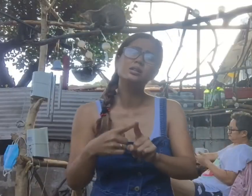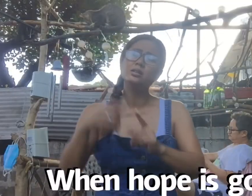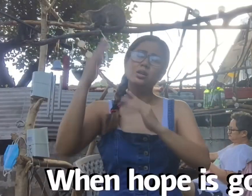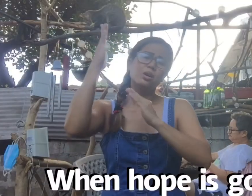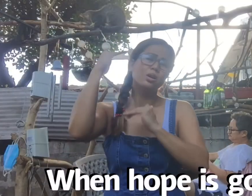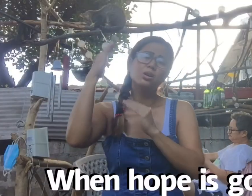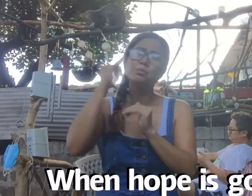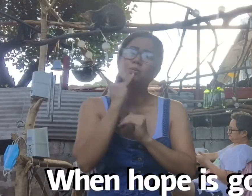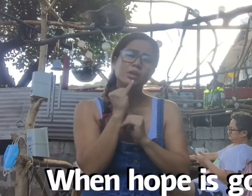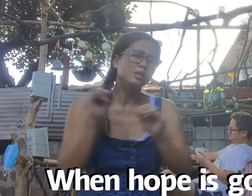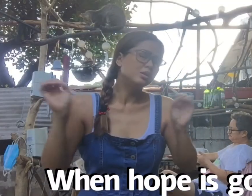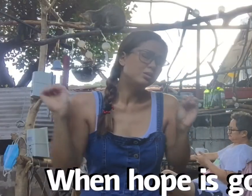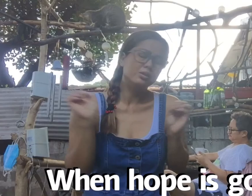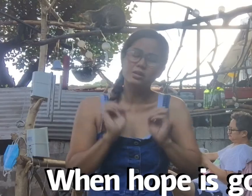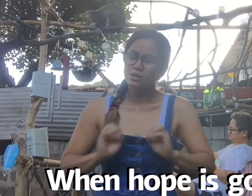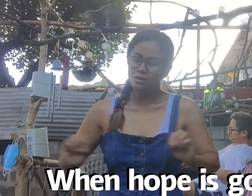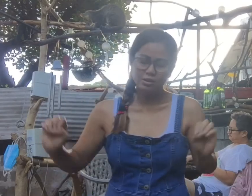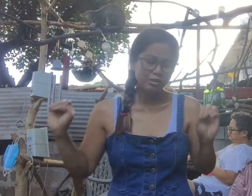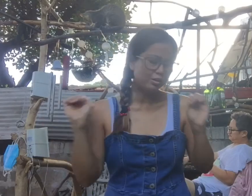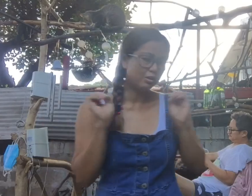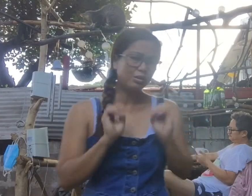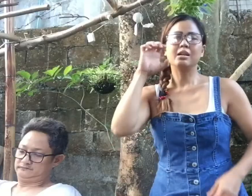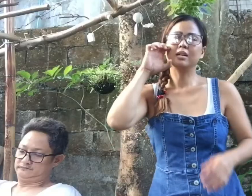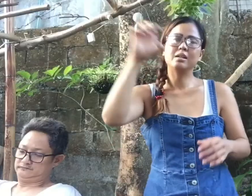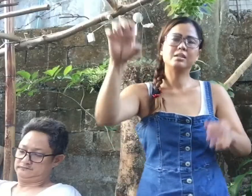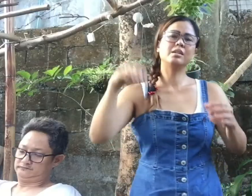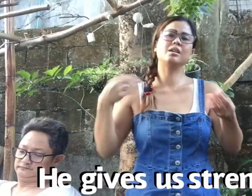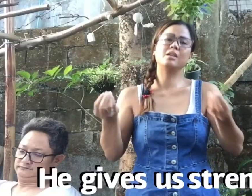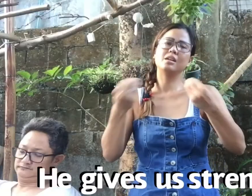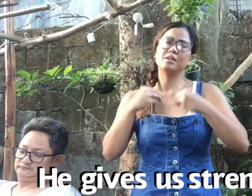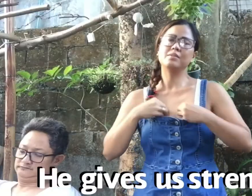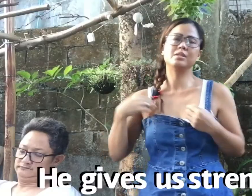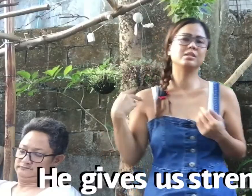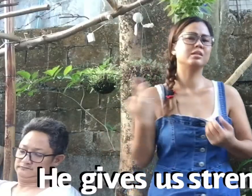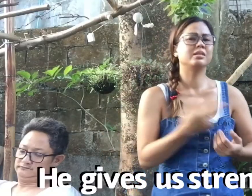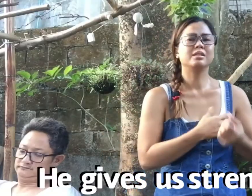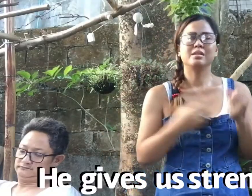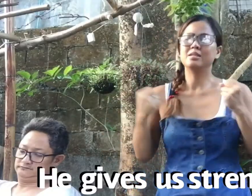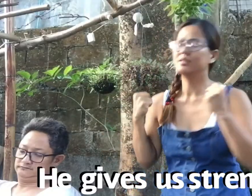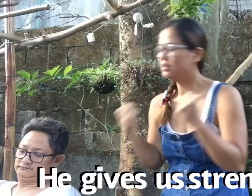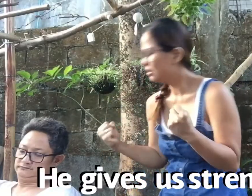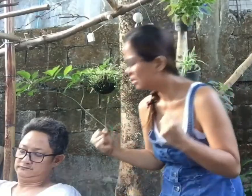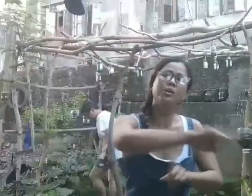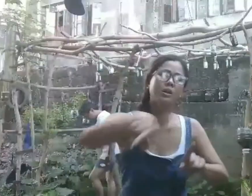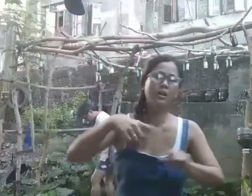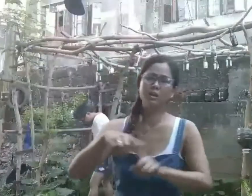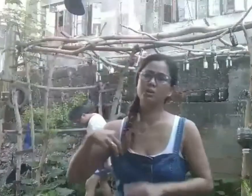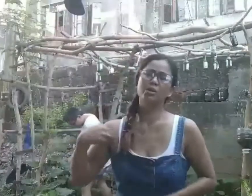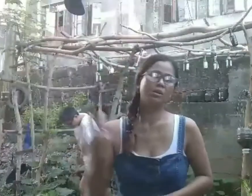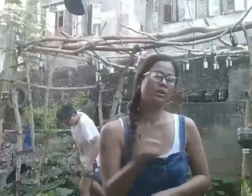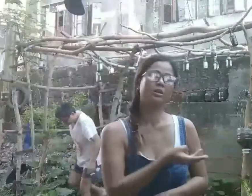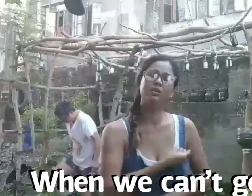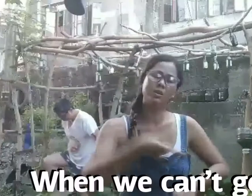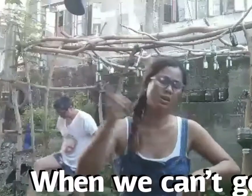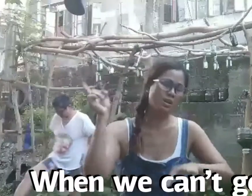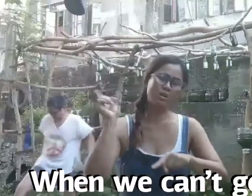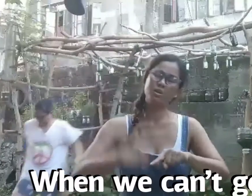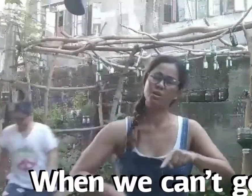hope is grown He gives us strength when we can't